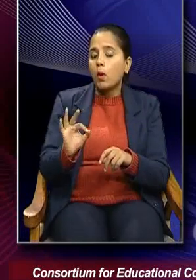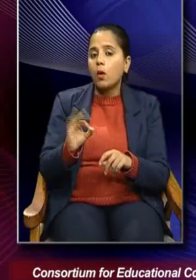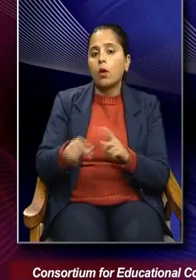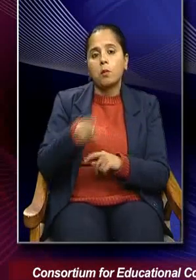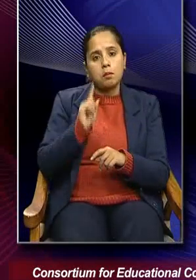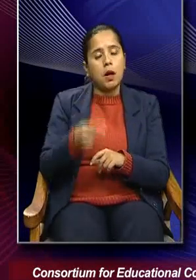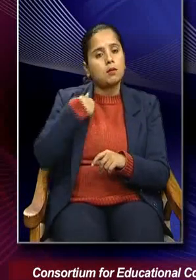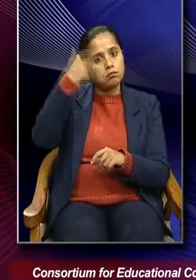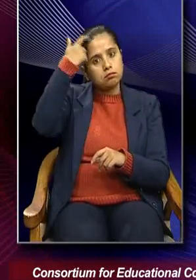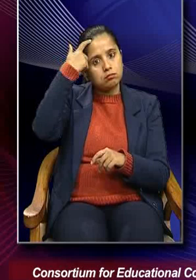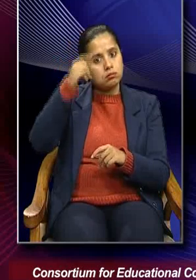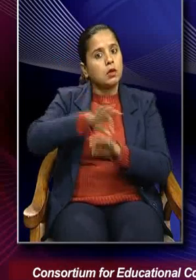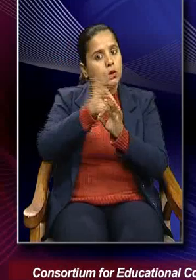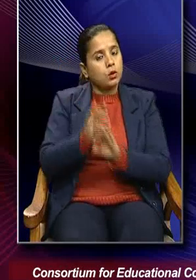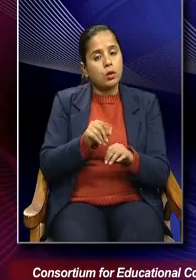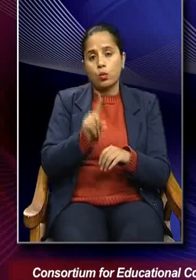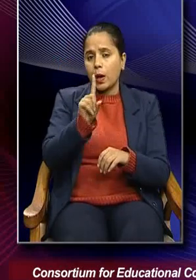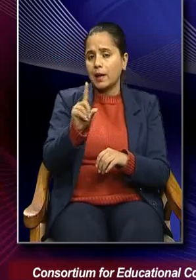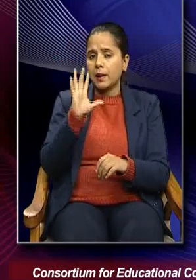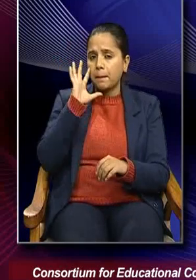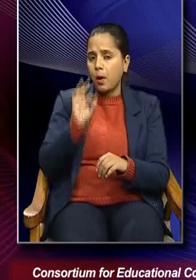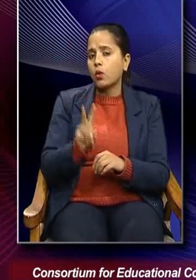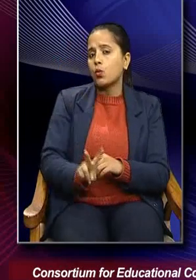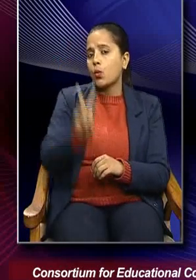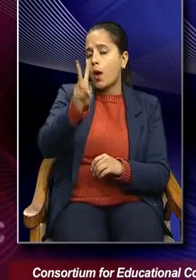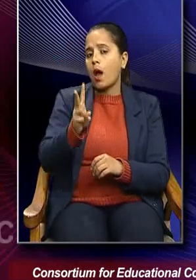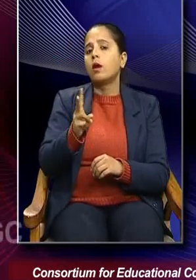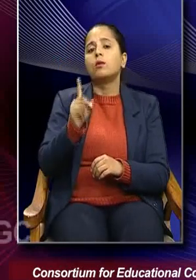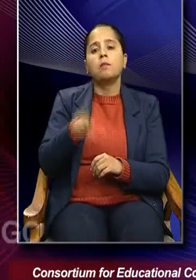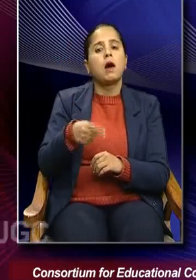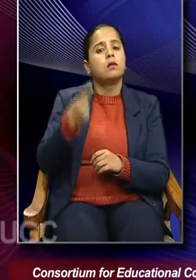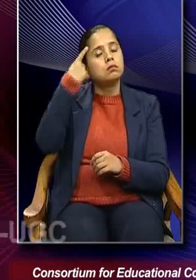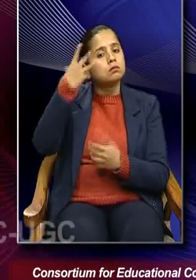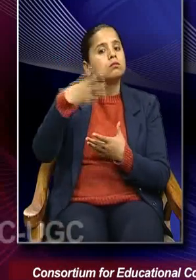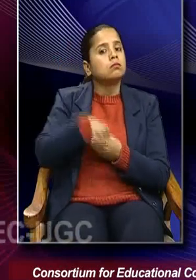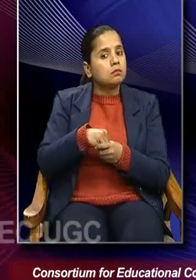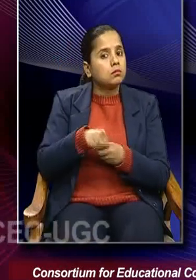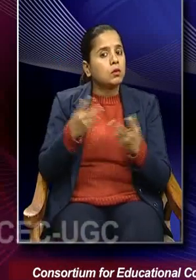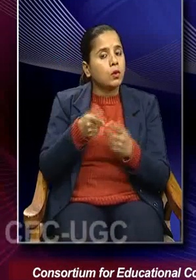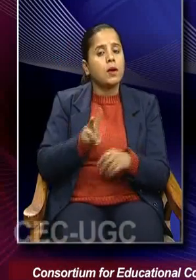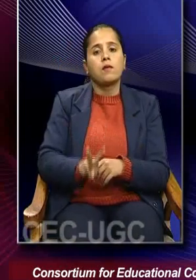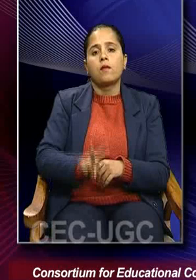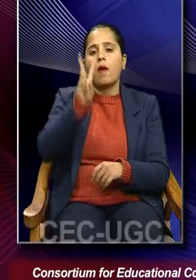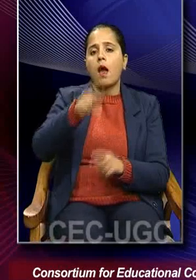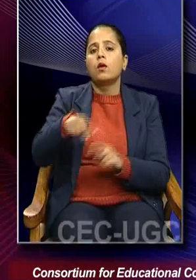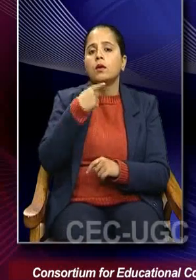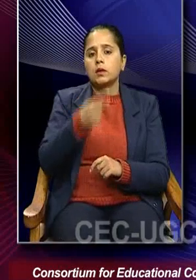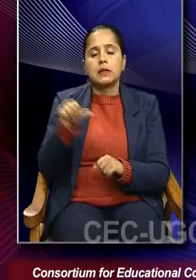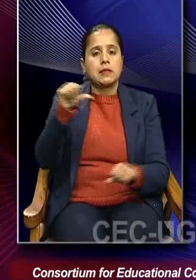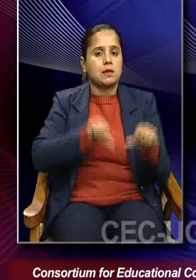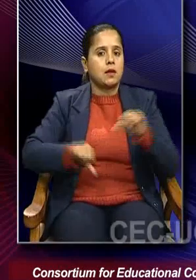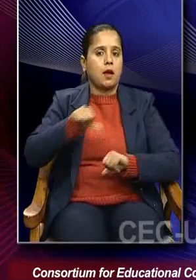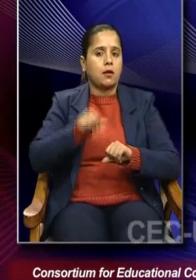keep in mind one important value and that value is of scientific